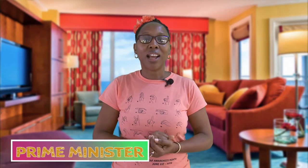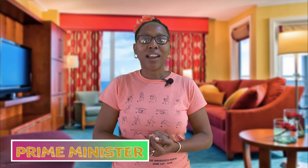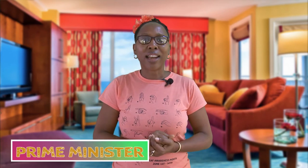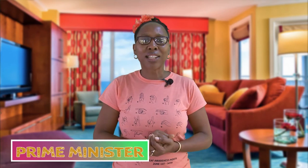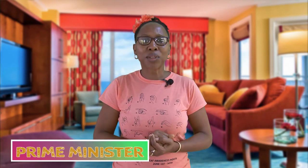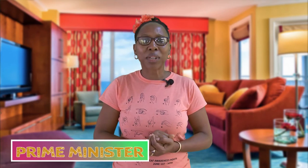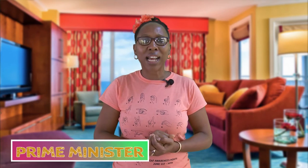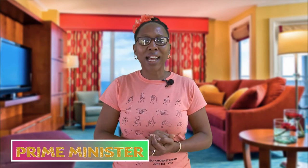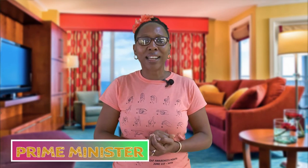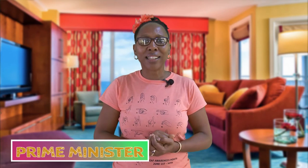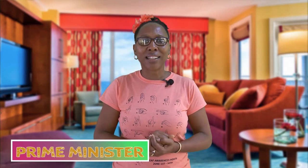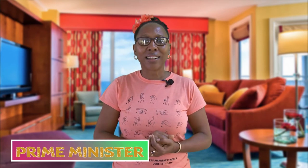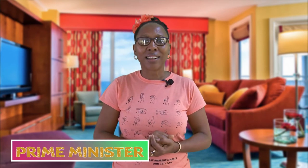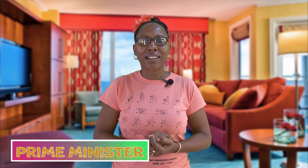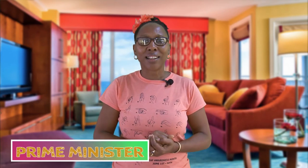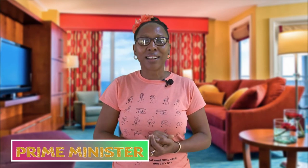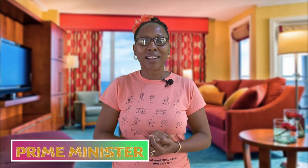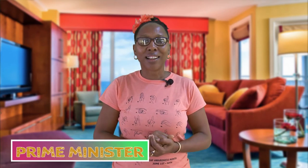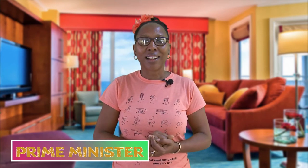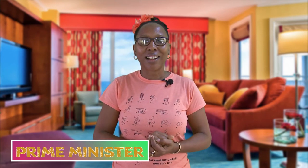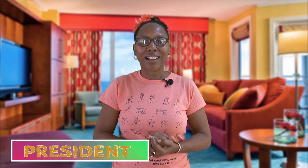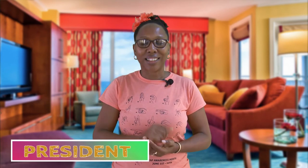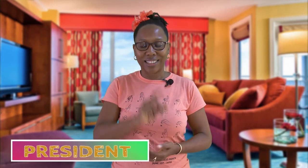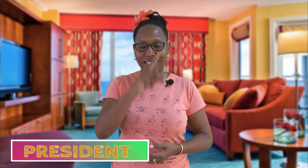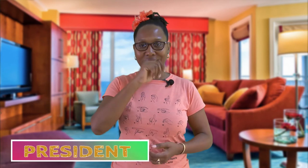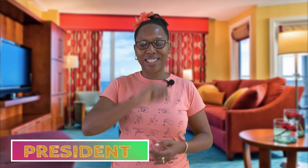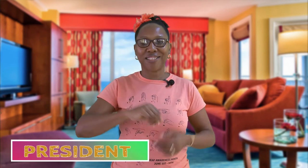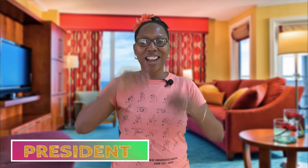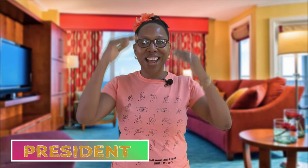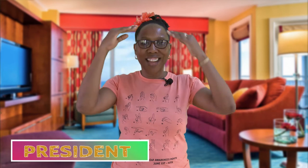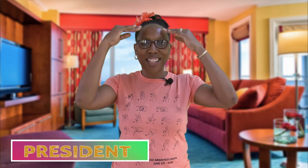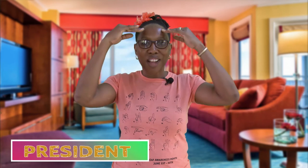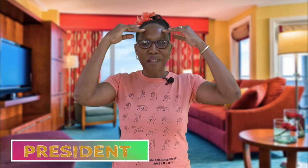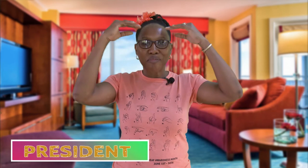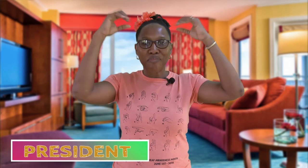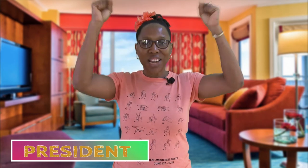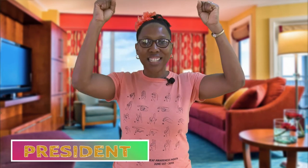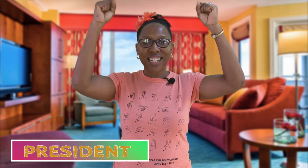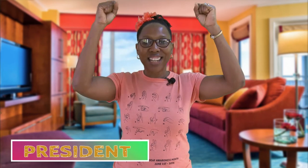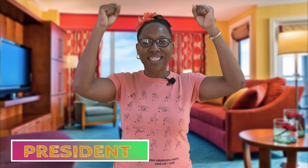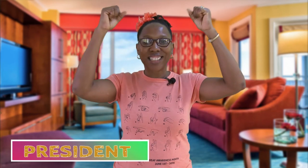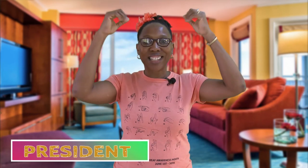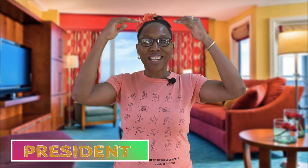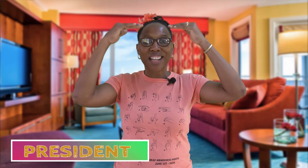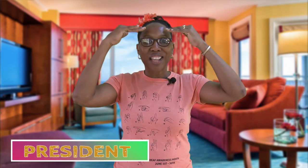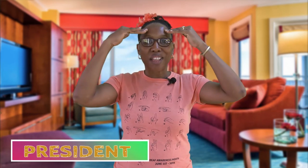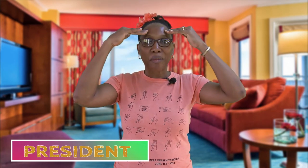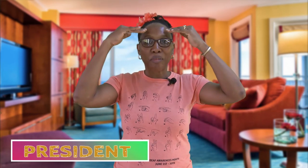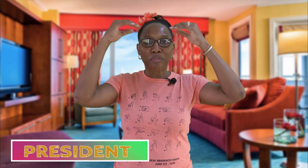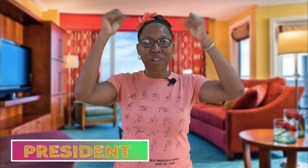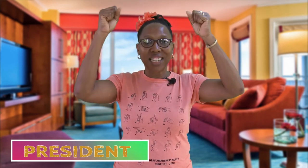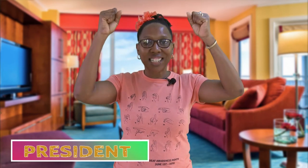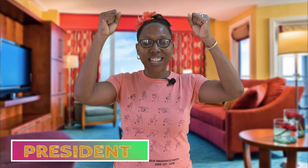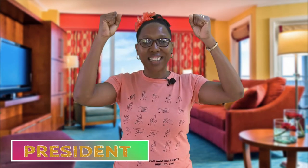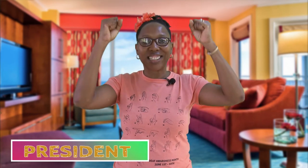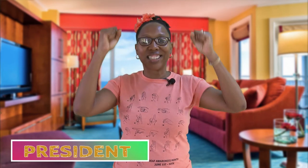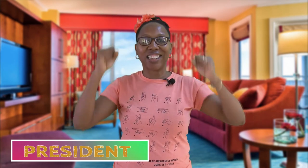next we had that's right president president president